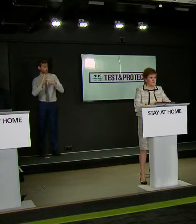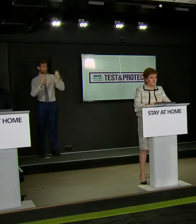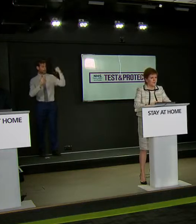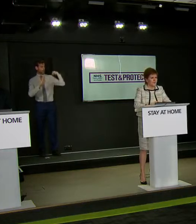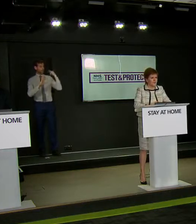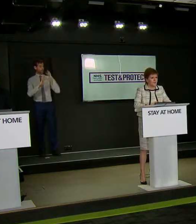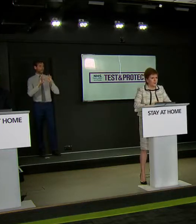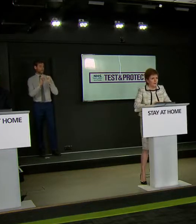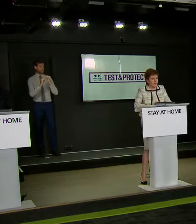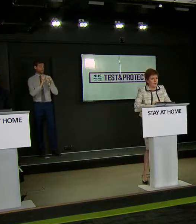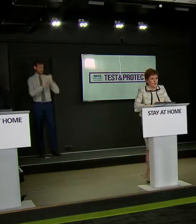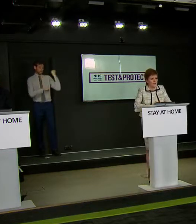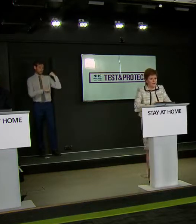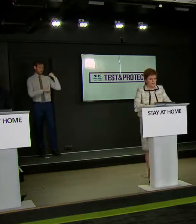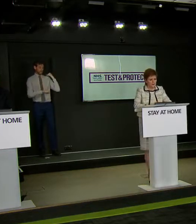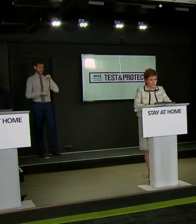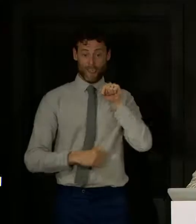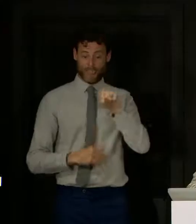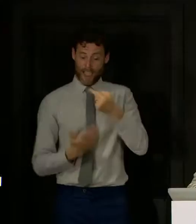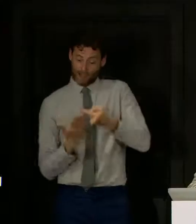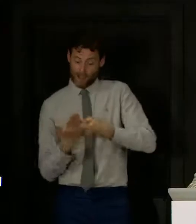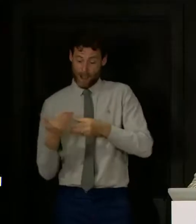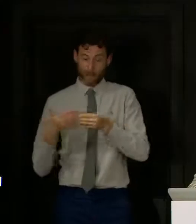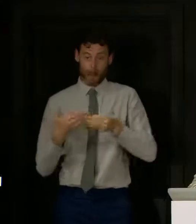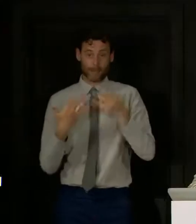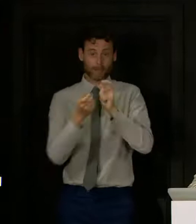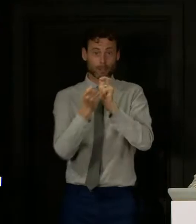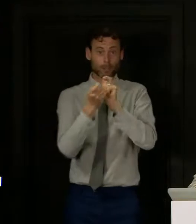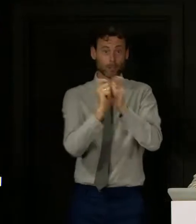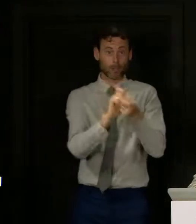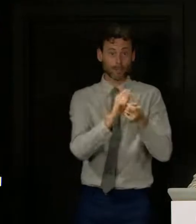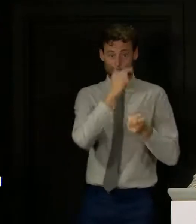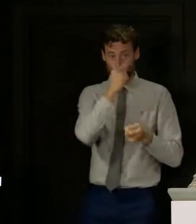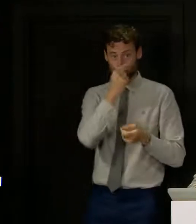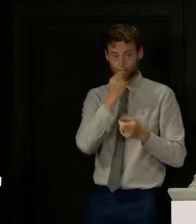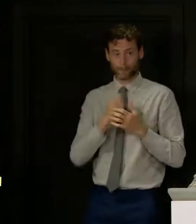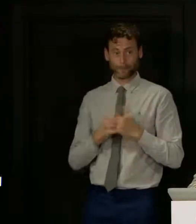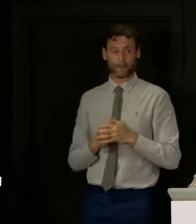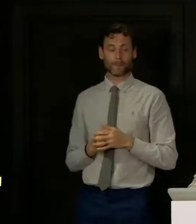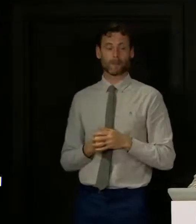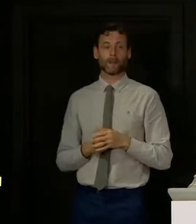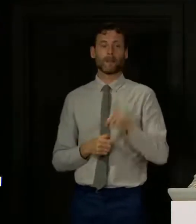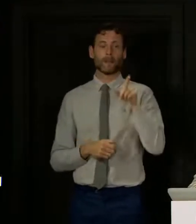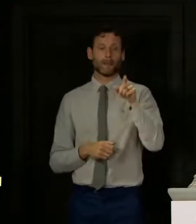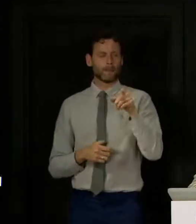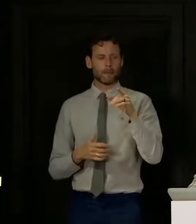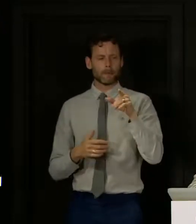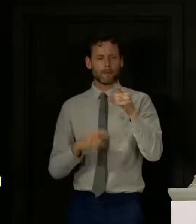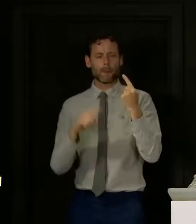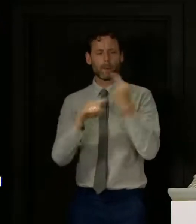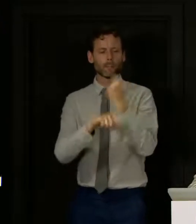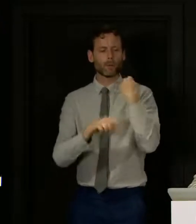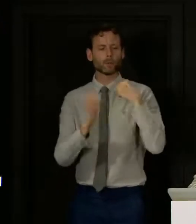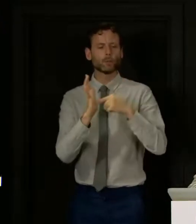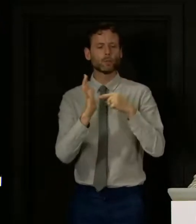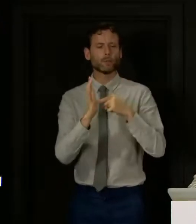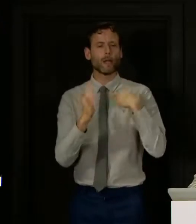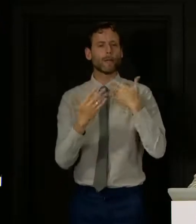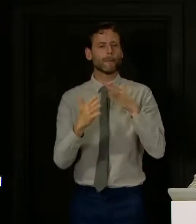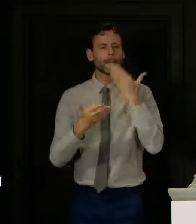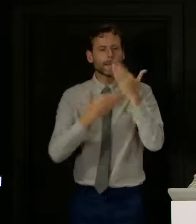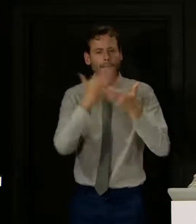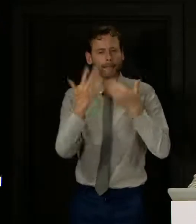March when the Nike conference happened? Sarah, I don't think you joined the media update on Tuesday when I set this all out in some